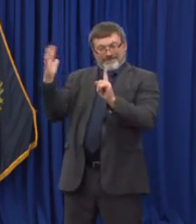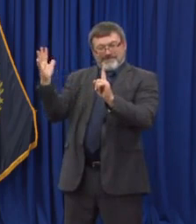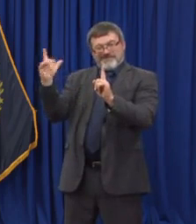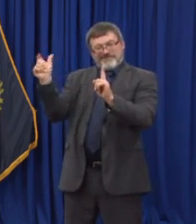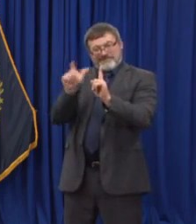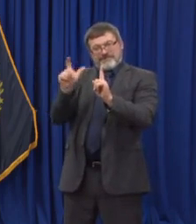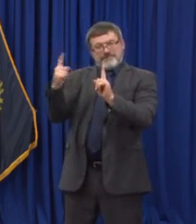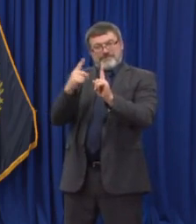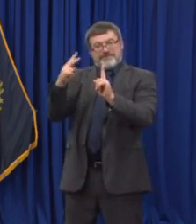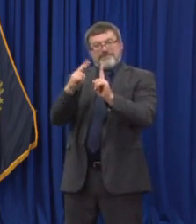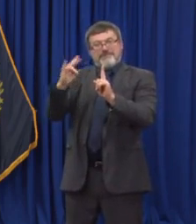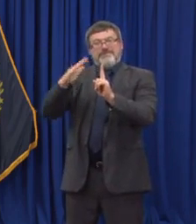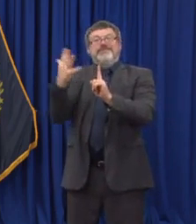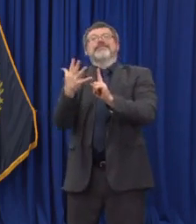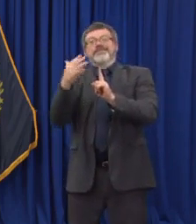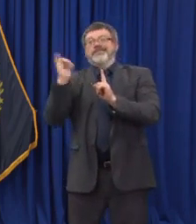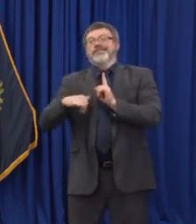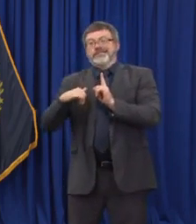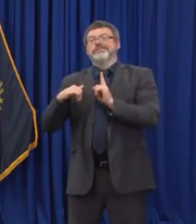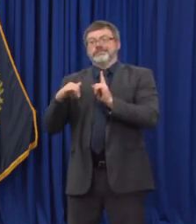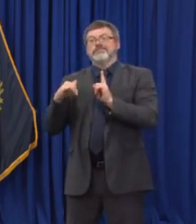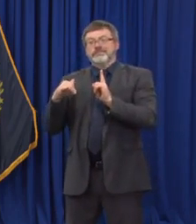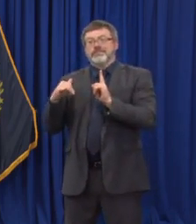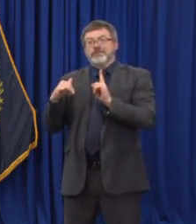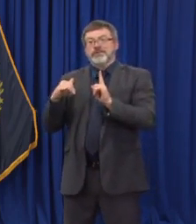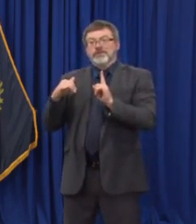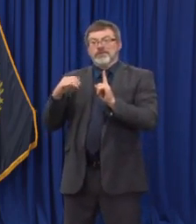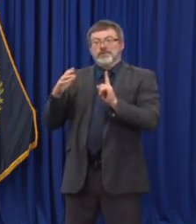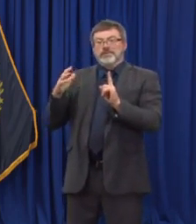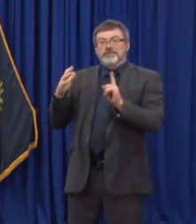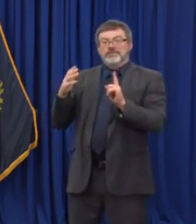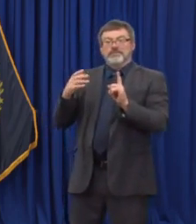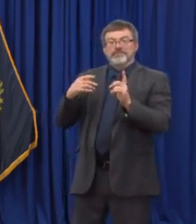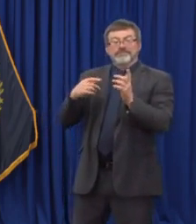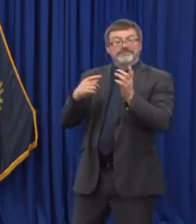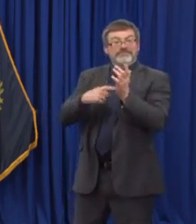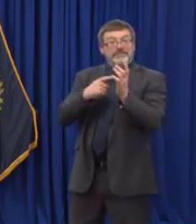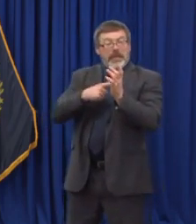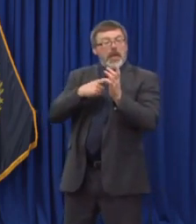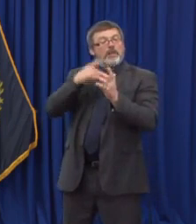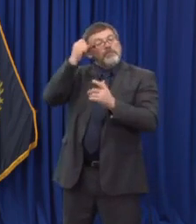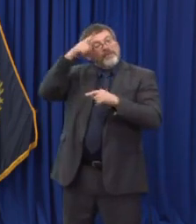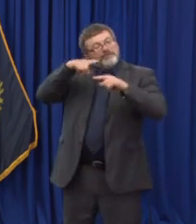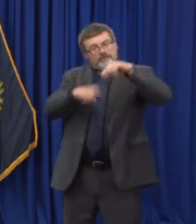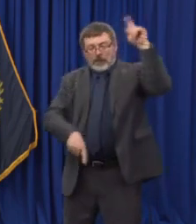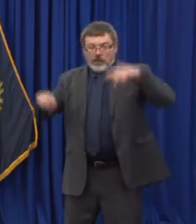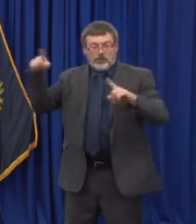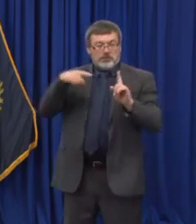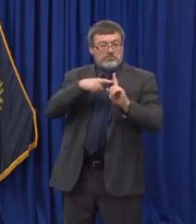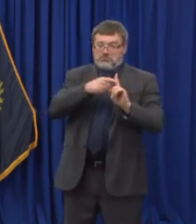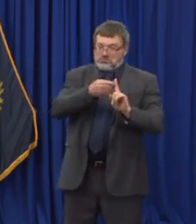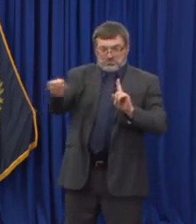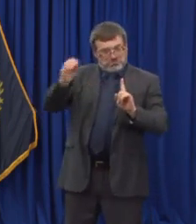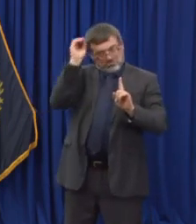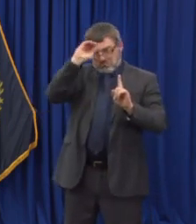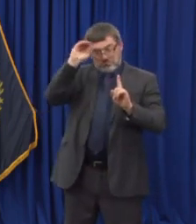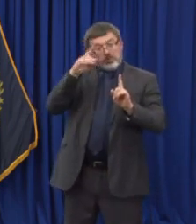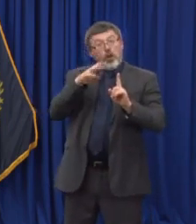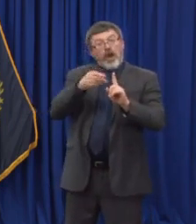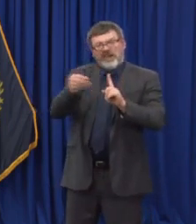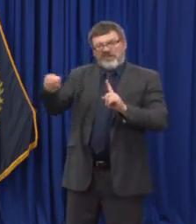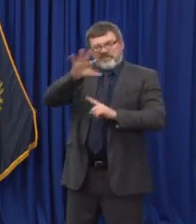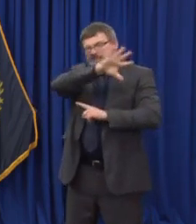per case depending on what their activities have been. We know though that the majority of these close contacts are household contacts about